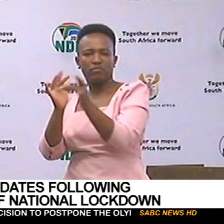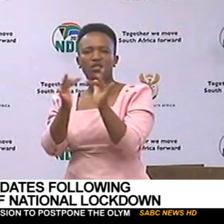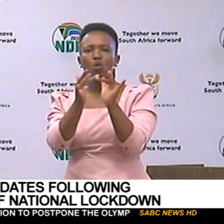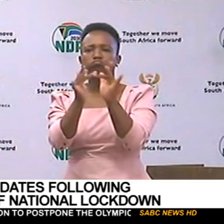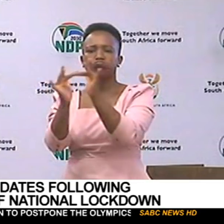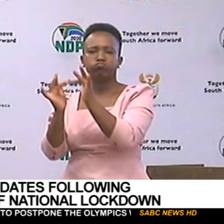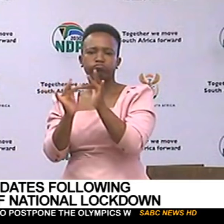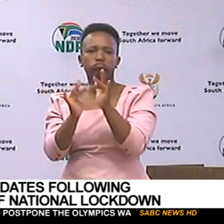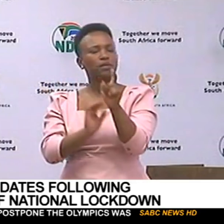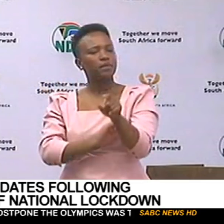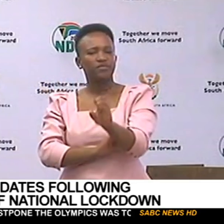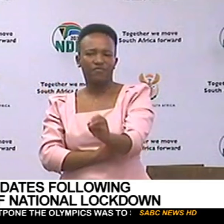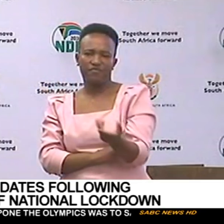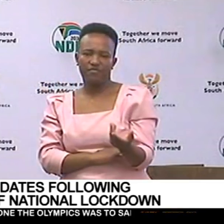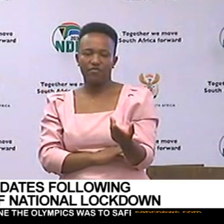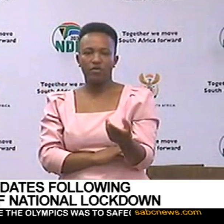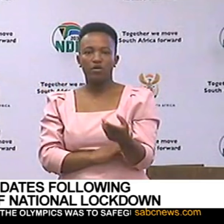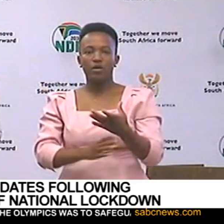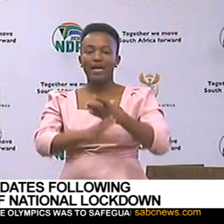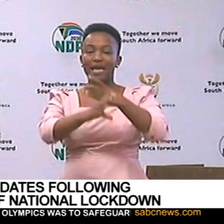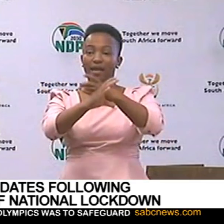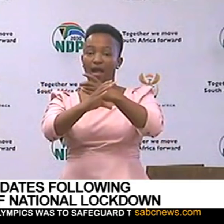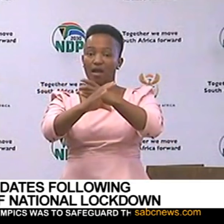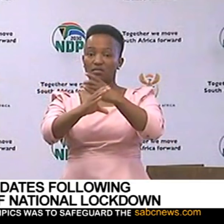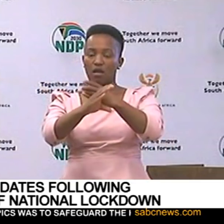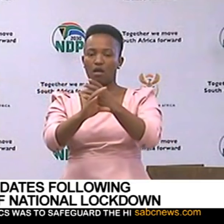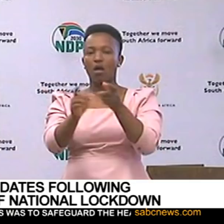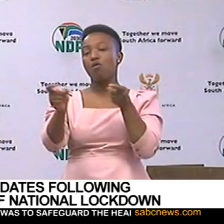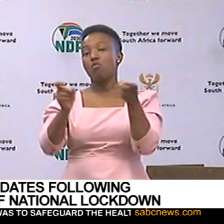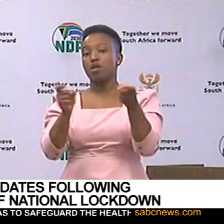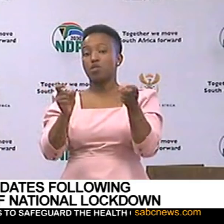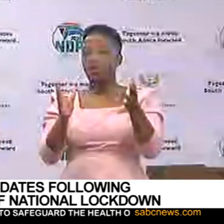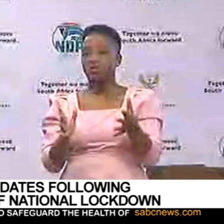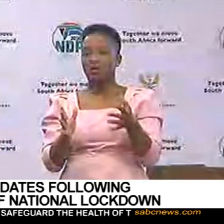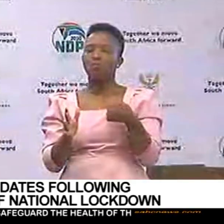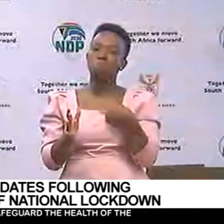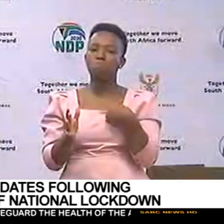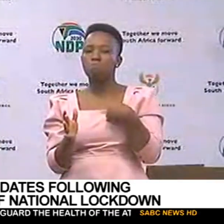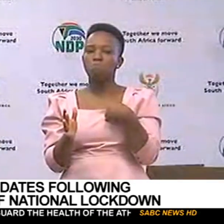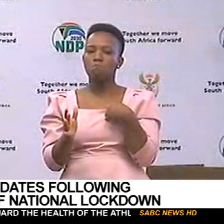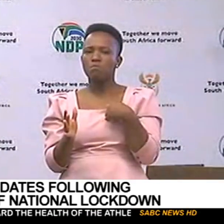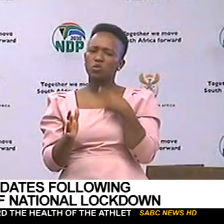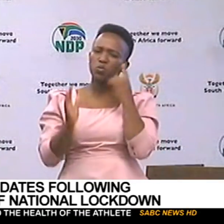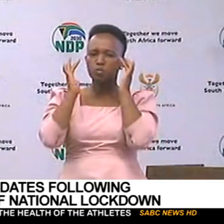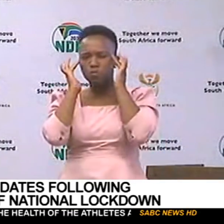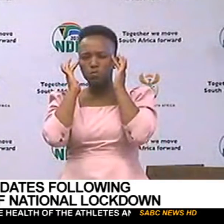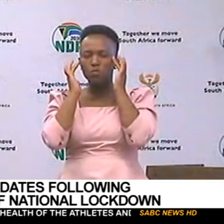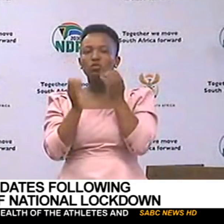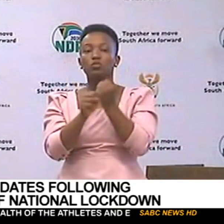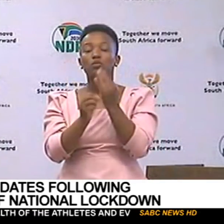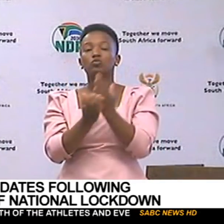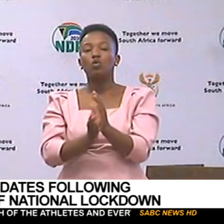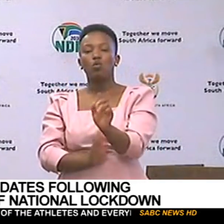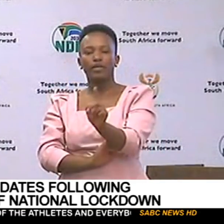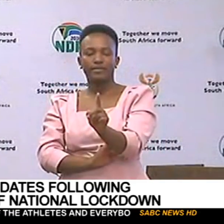is in this context that ICASA, our regulator, is considering, amongst other things, ensuring